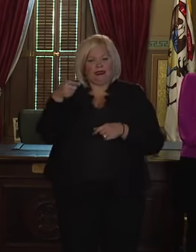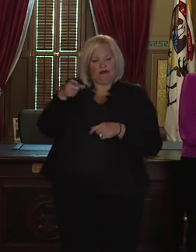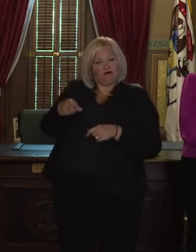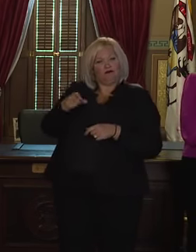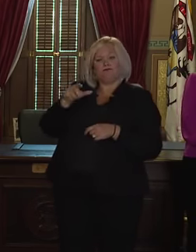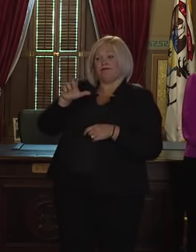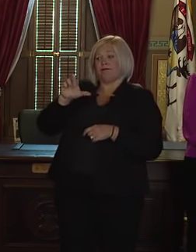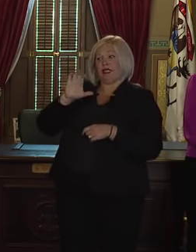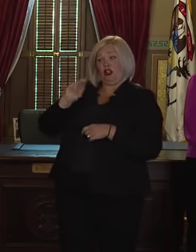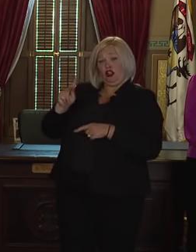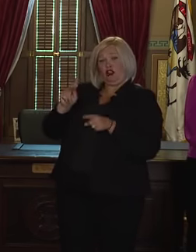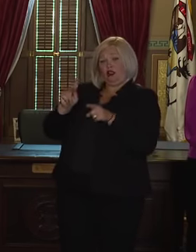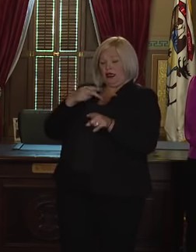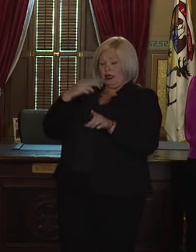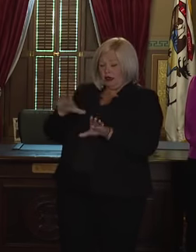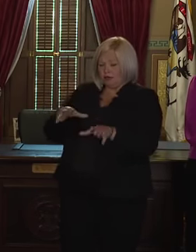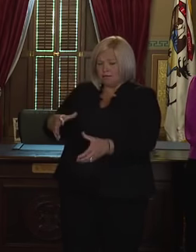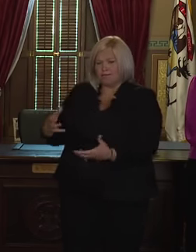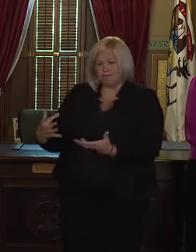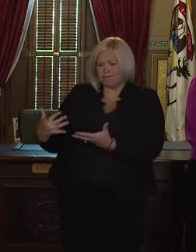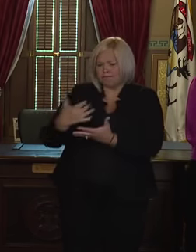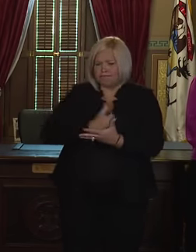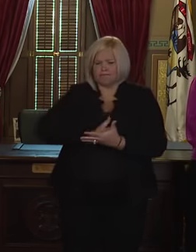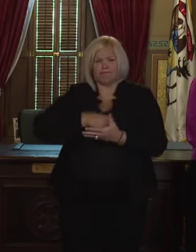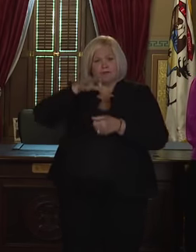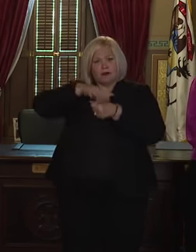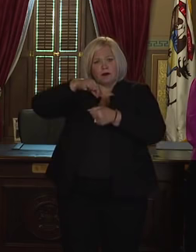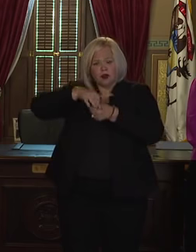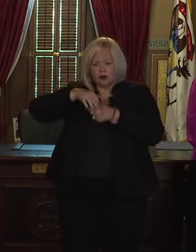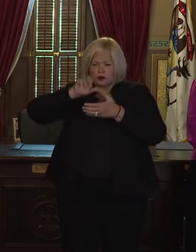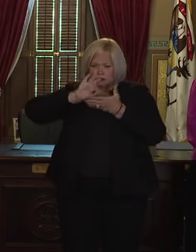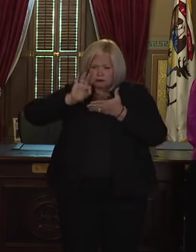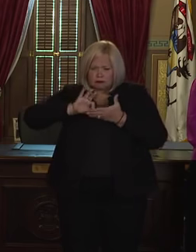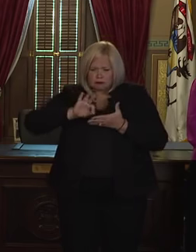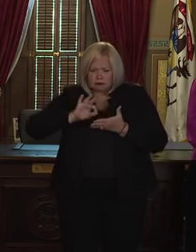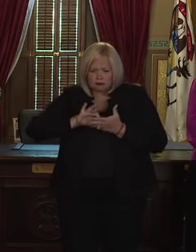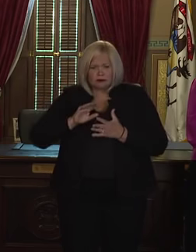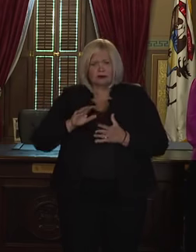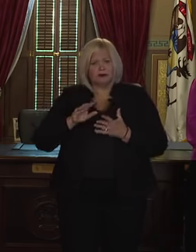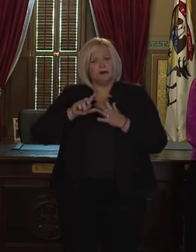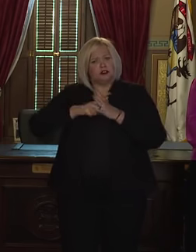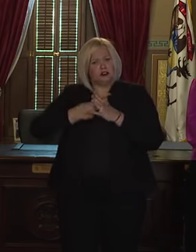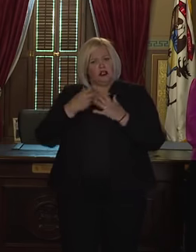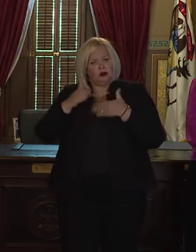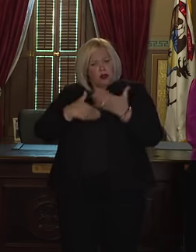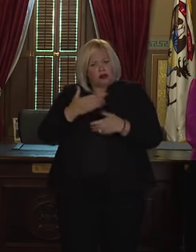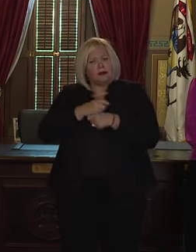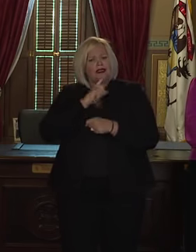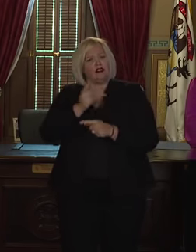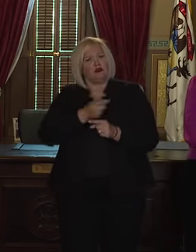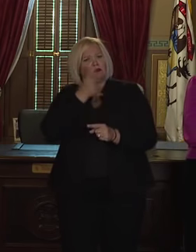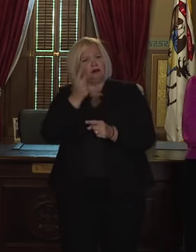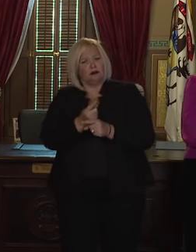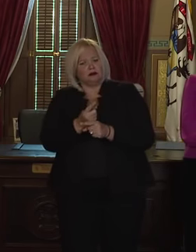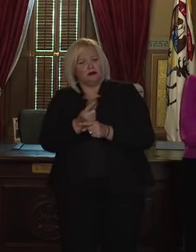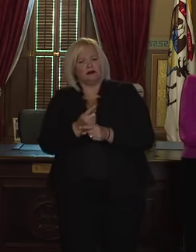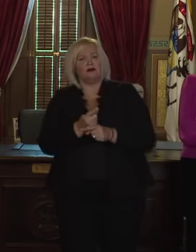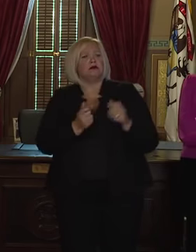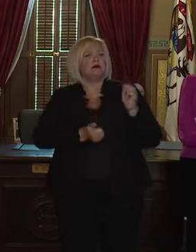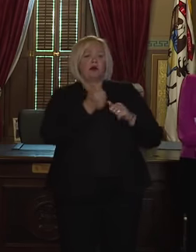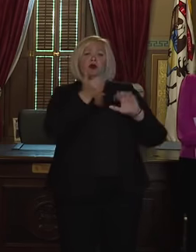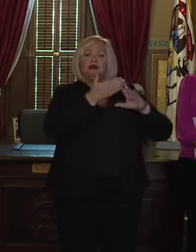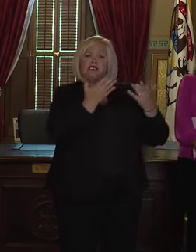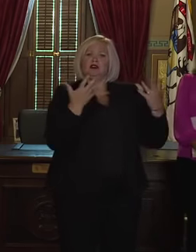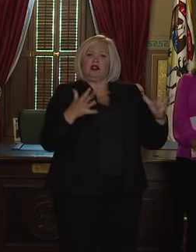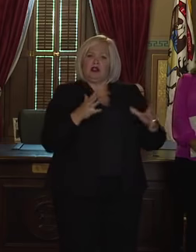the support and resources needed to ensure security and monitorization of our ballot dropboxes and the vast majority are already doing